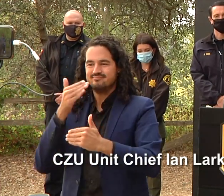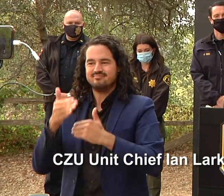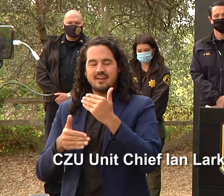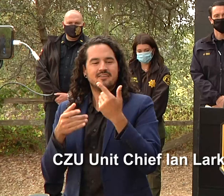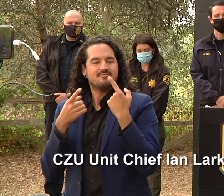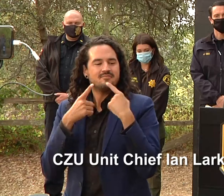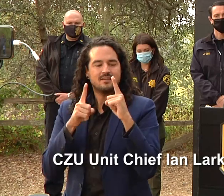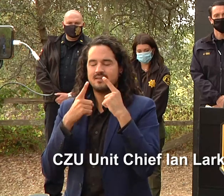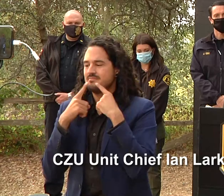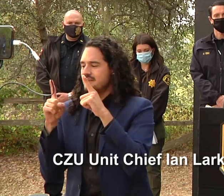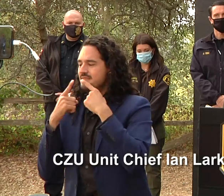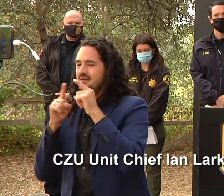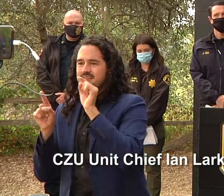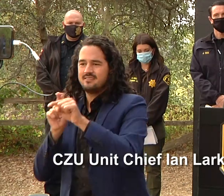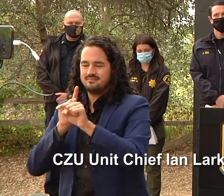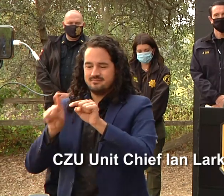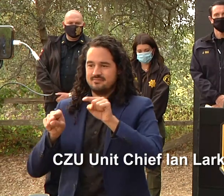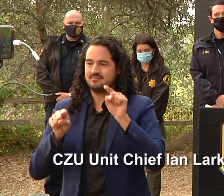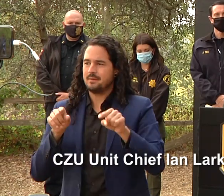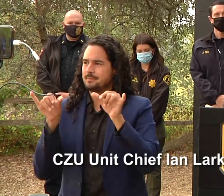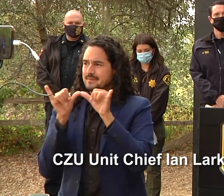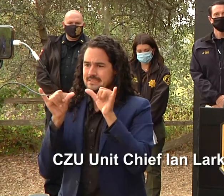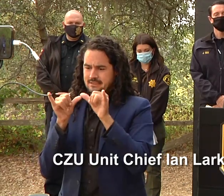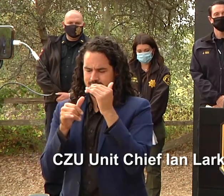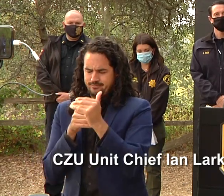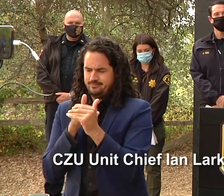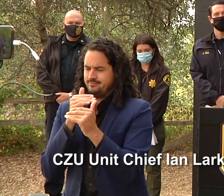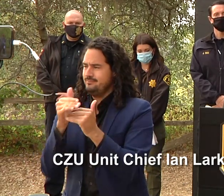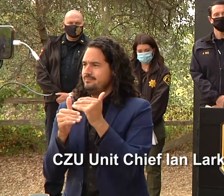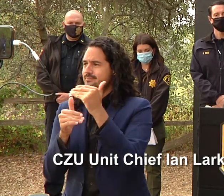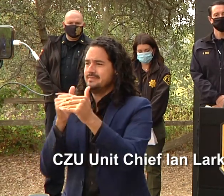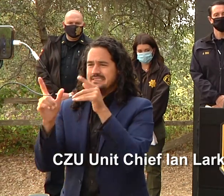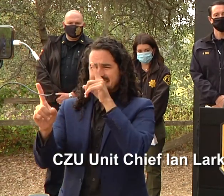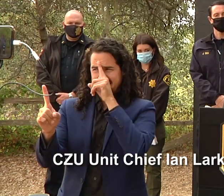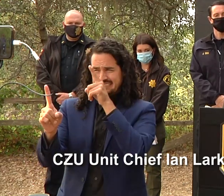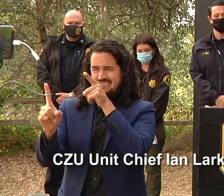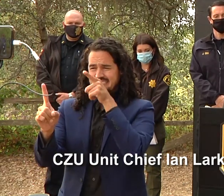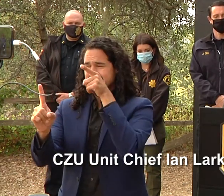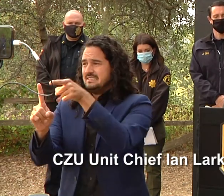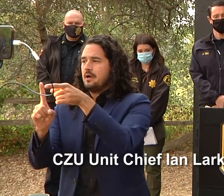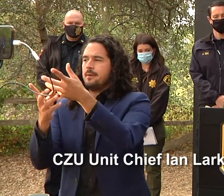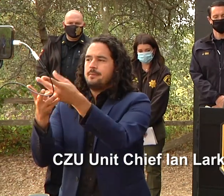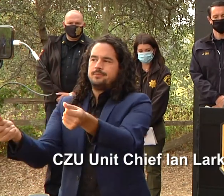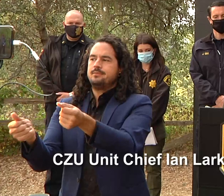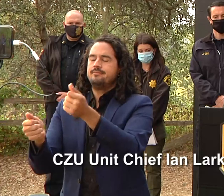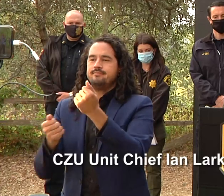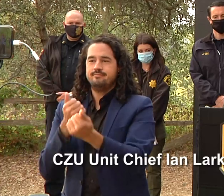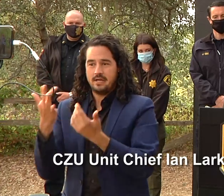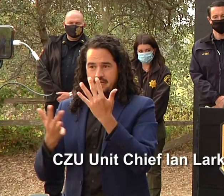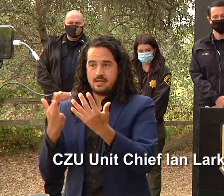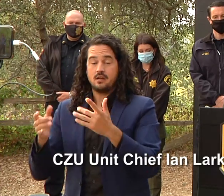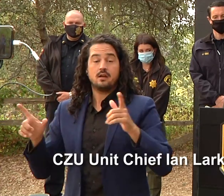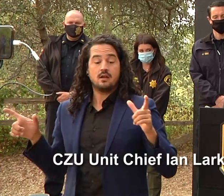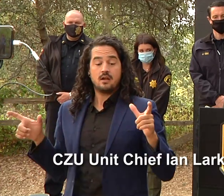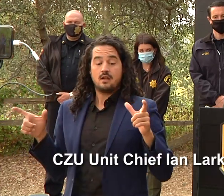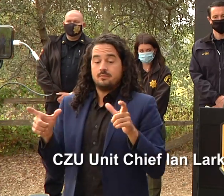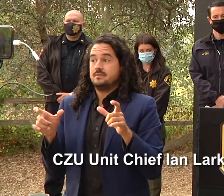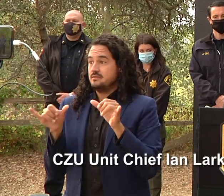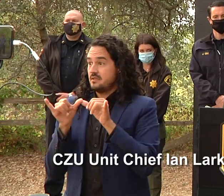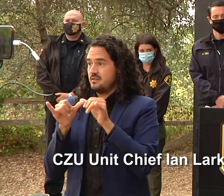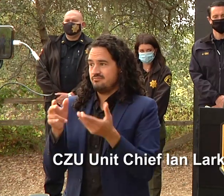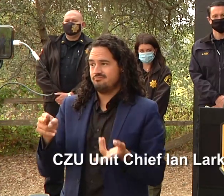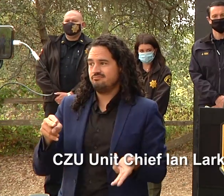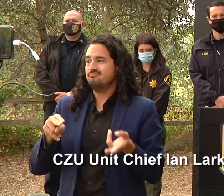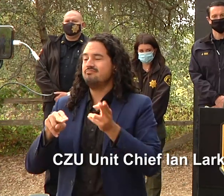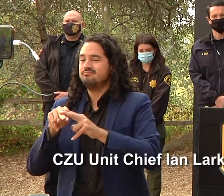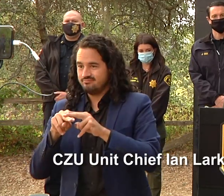measurement of success on trying to mitigate this incident as you heard our containment went up we're starting to get residents back into their